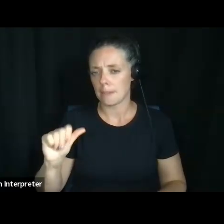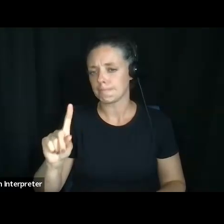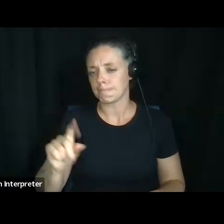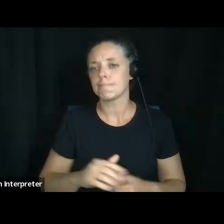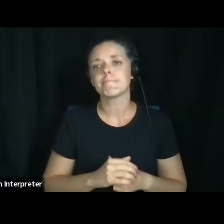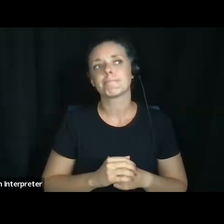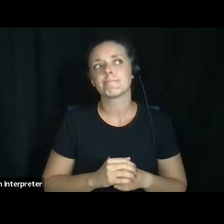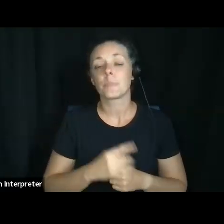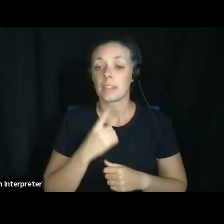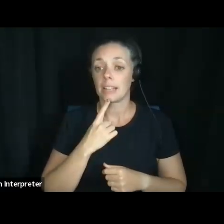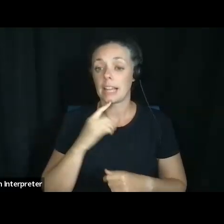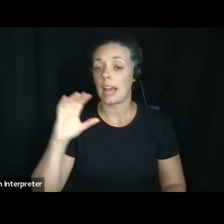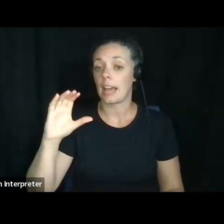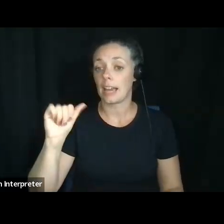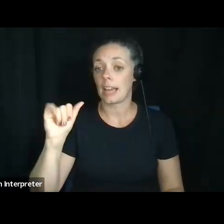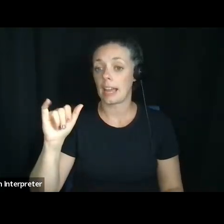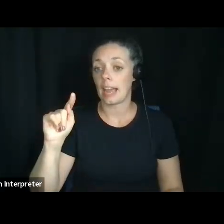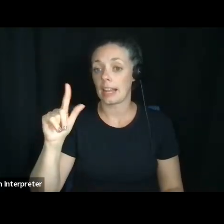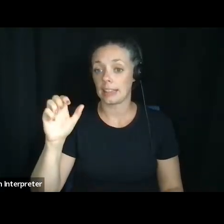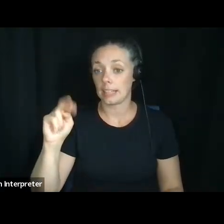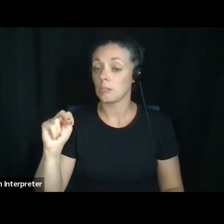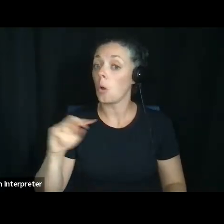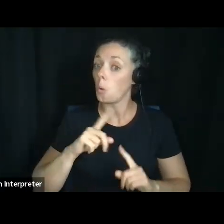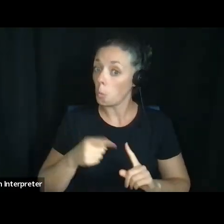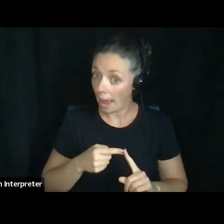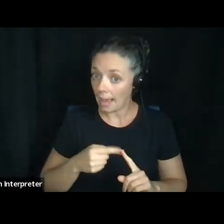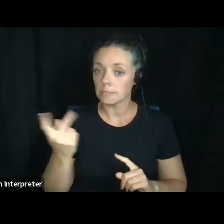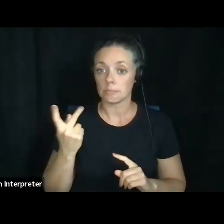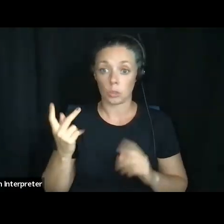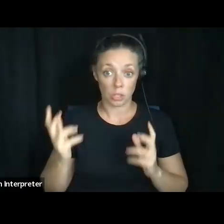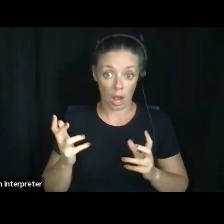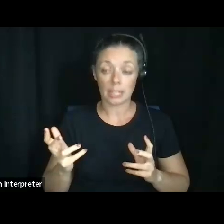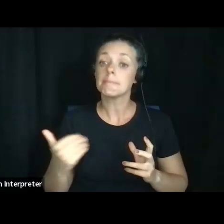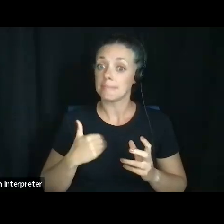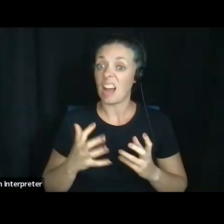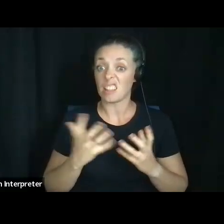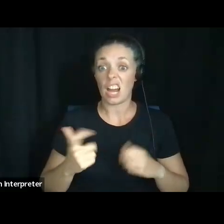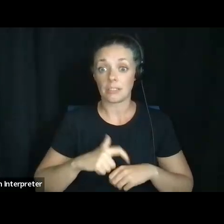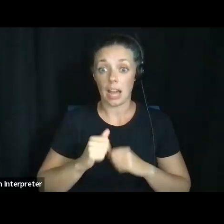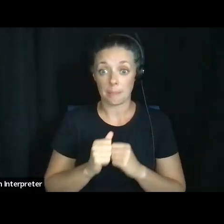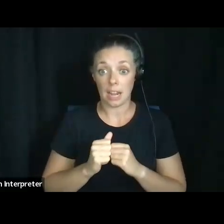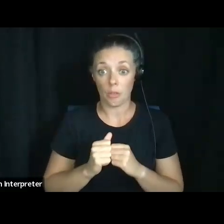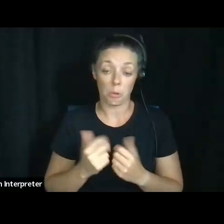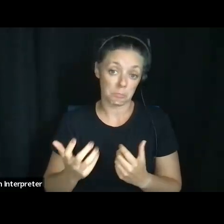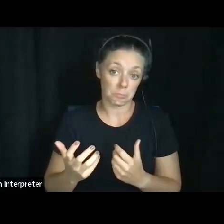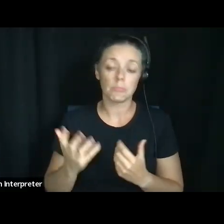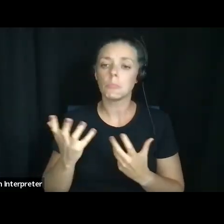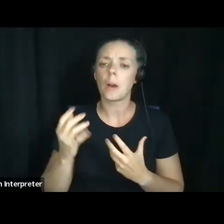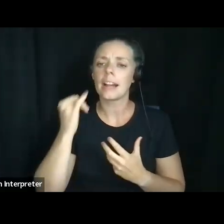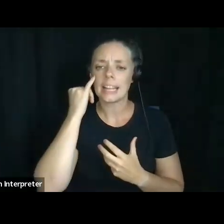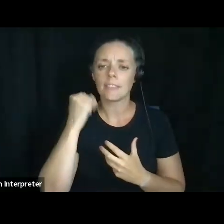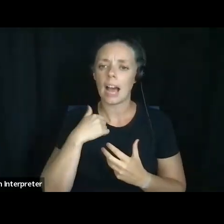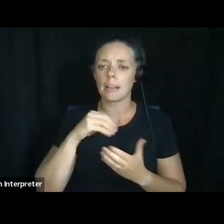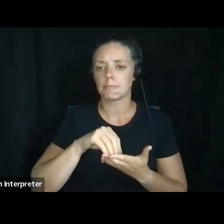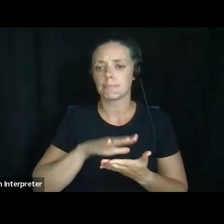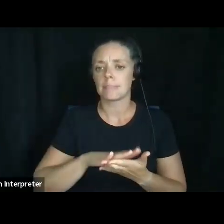say Caitlin and I, when we were talking to each other, spent a lot of time together. And so what if I named Caitlin to be the